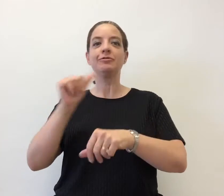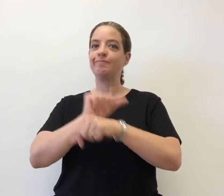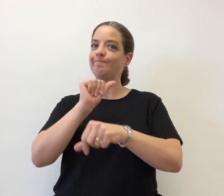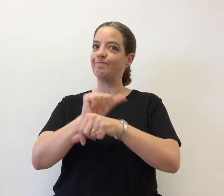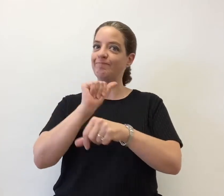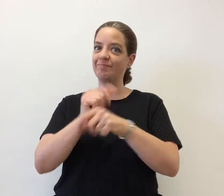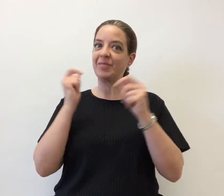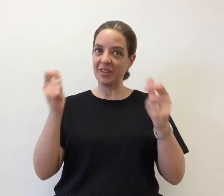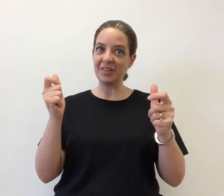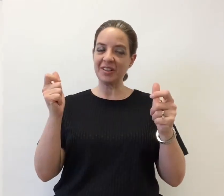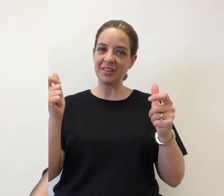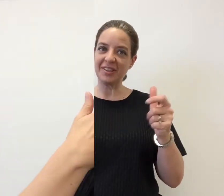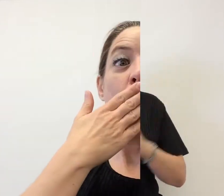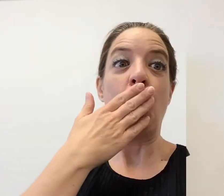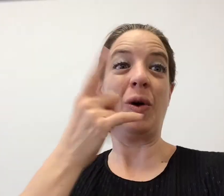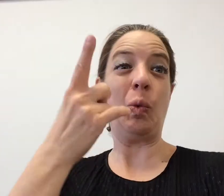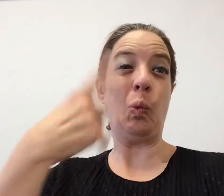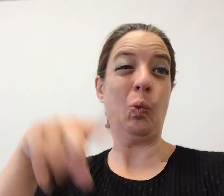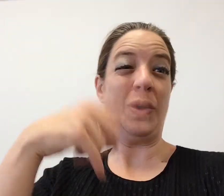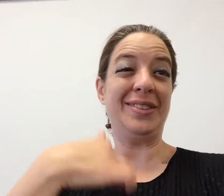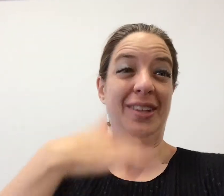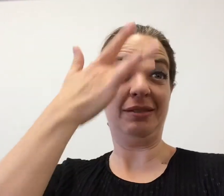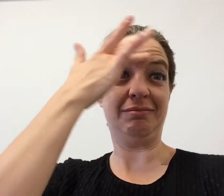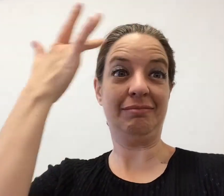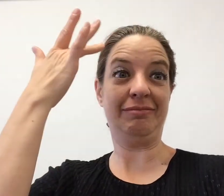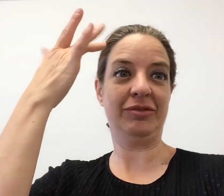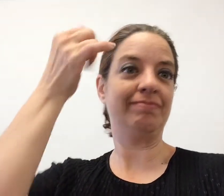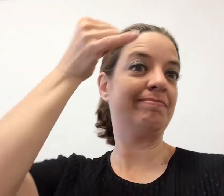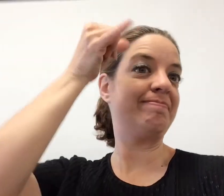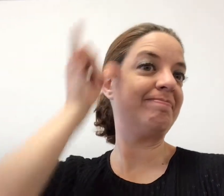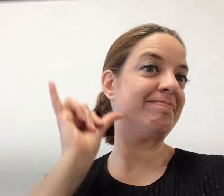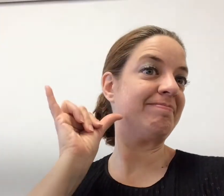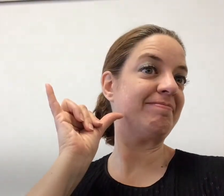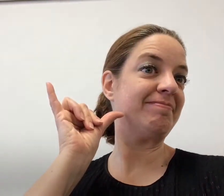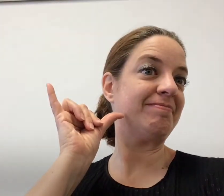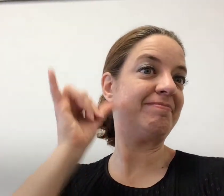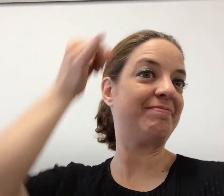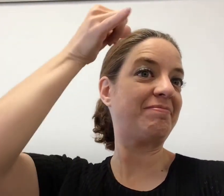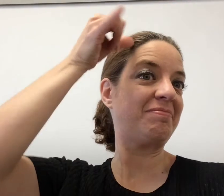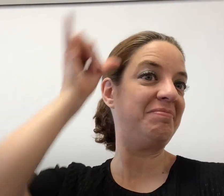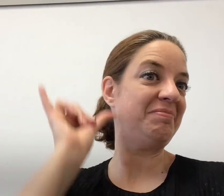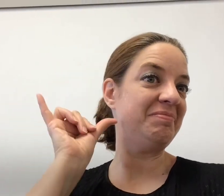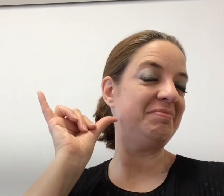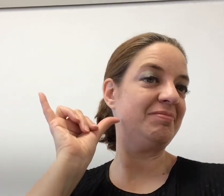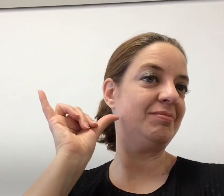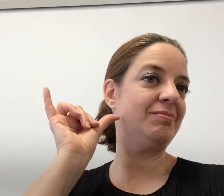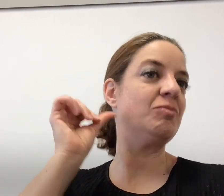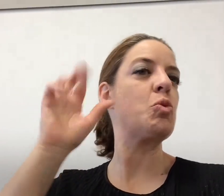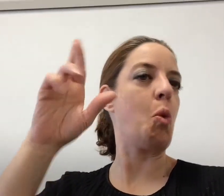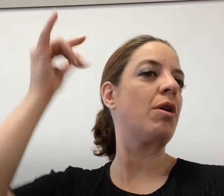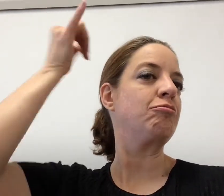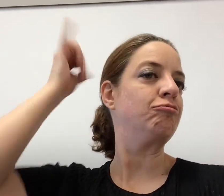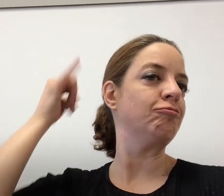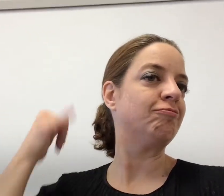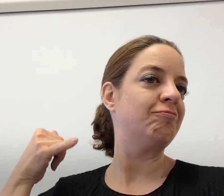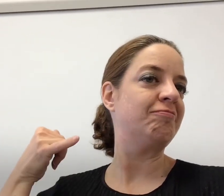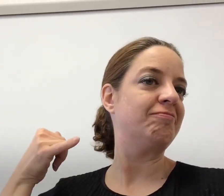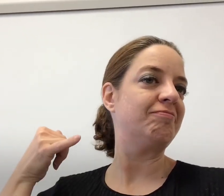Time is short, so you better work fast. Oops, I forgot a sign. Blonde. This is the sign for blonde, or this way. see.